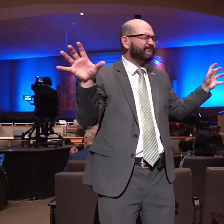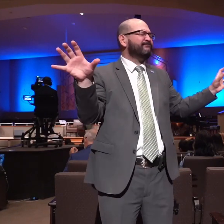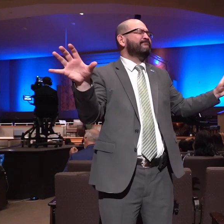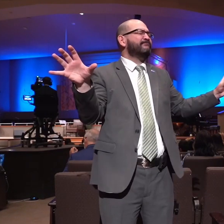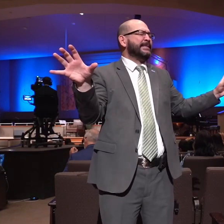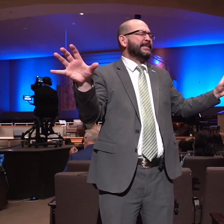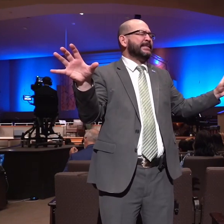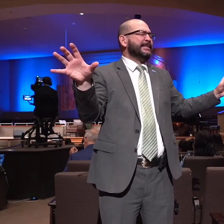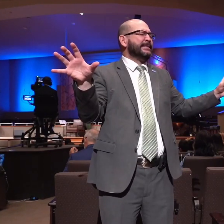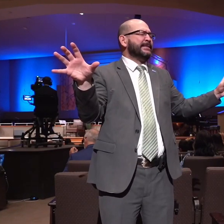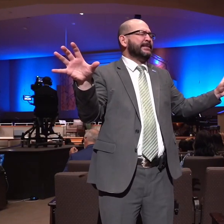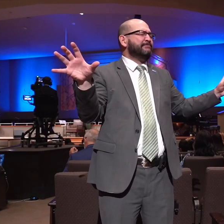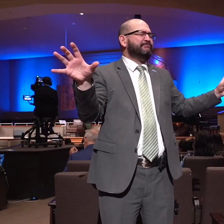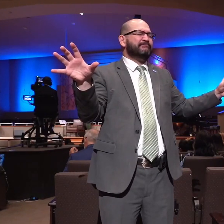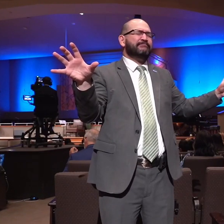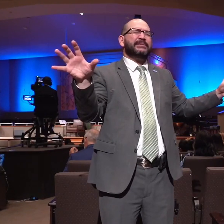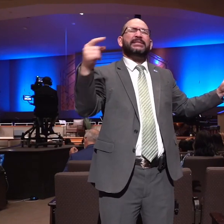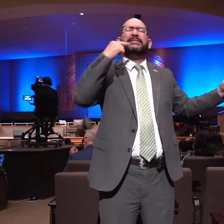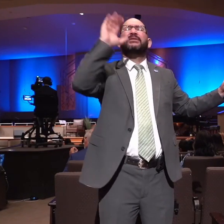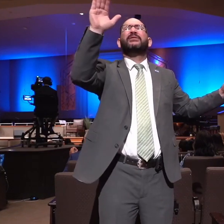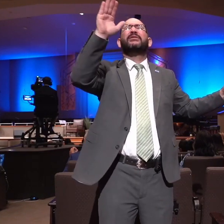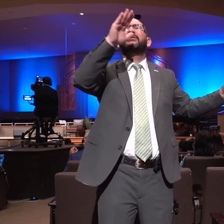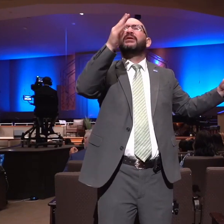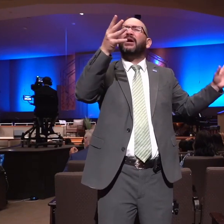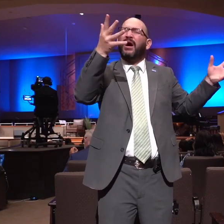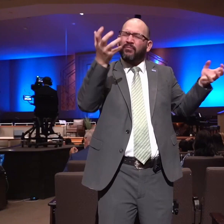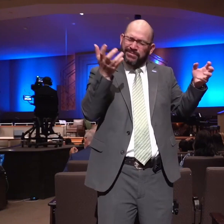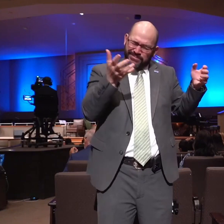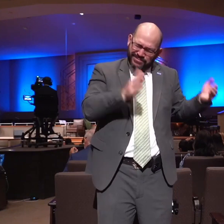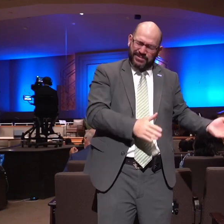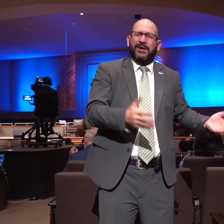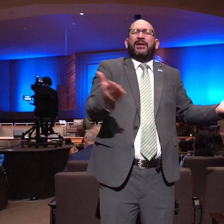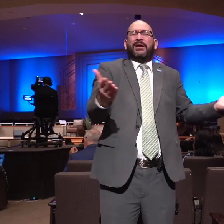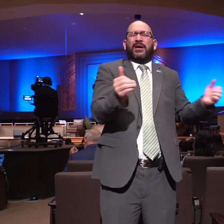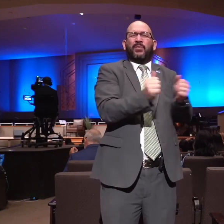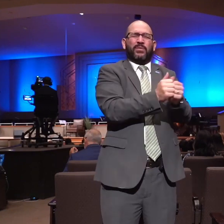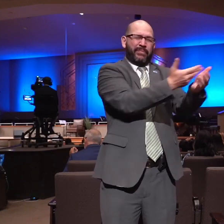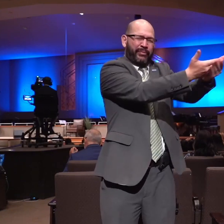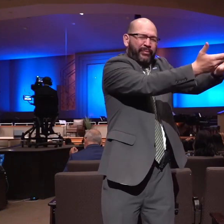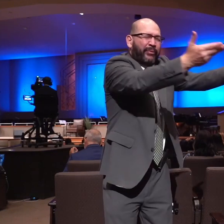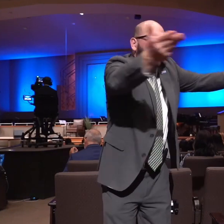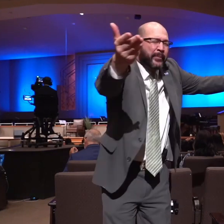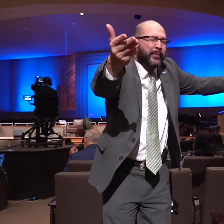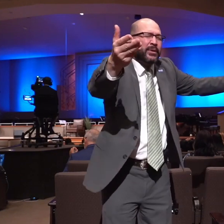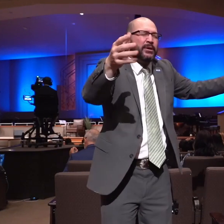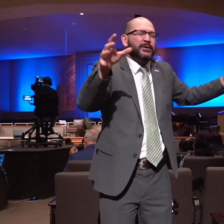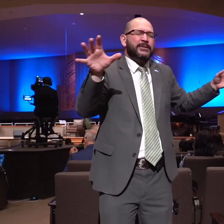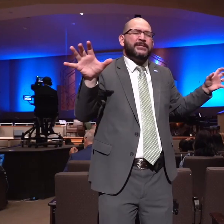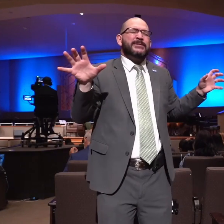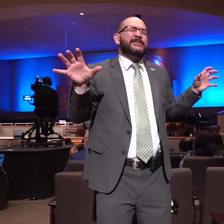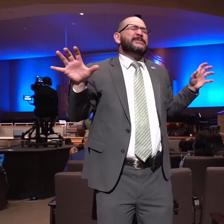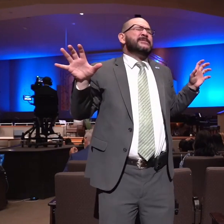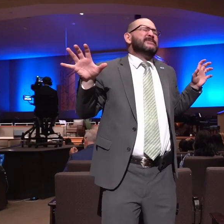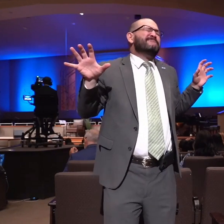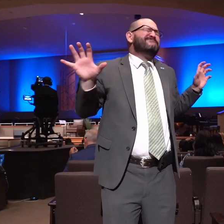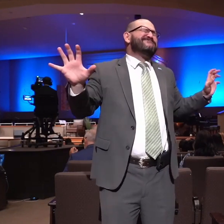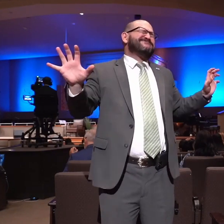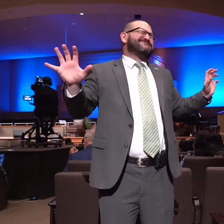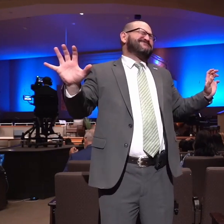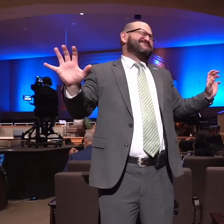and samson said let me die with the philistines and he bowed himself with all his might and the